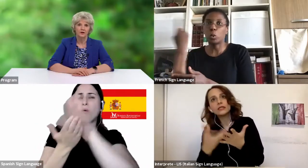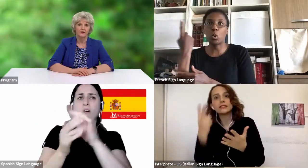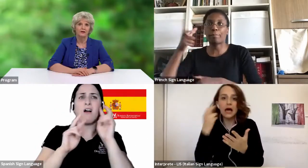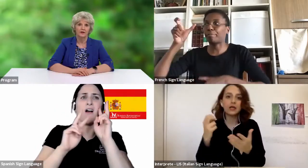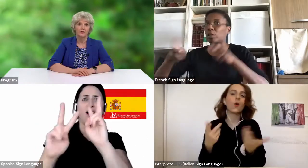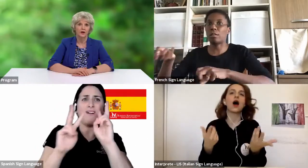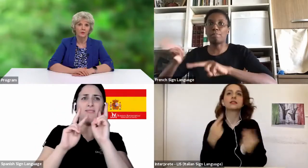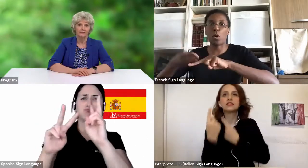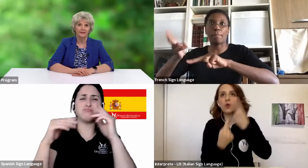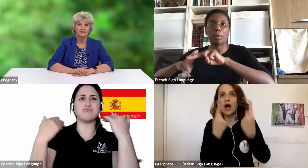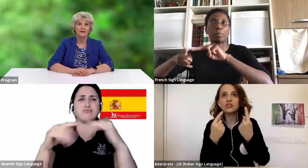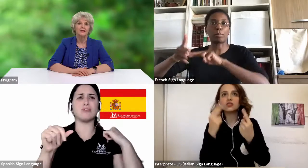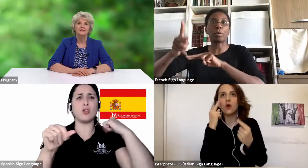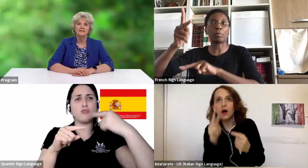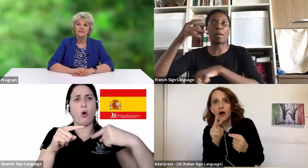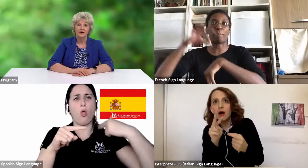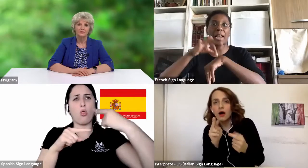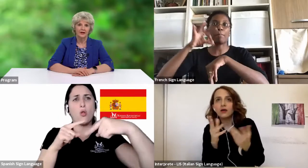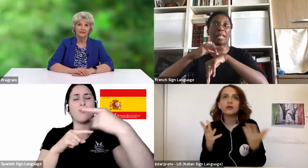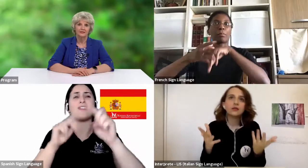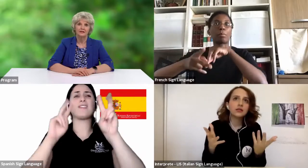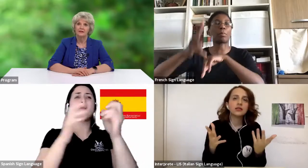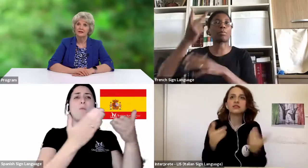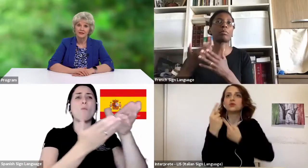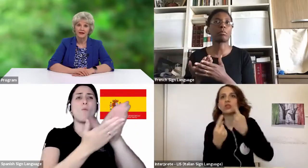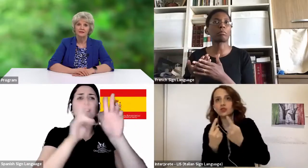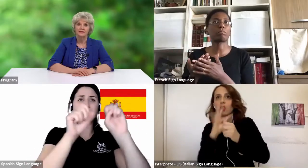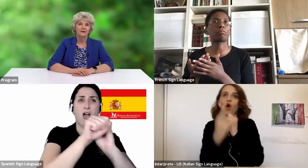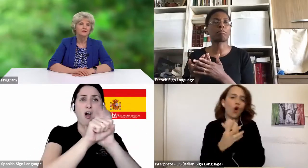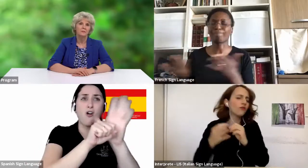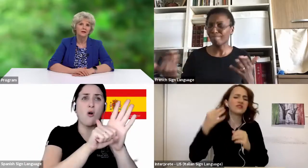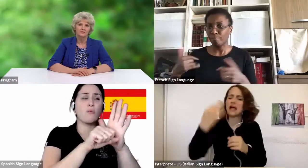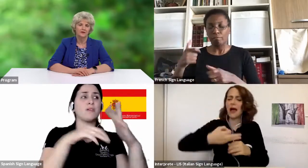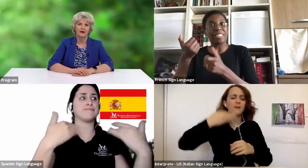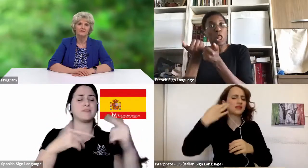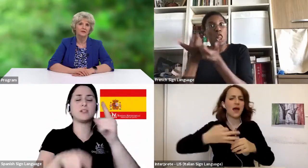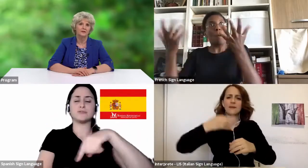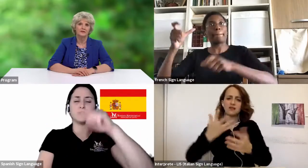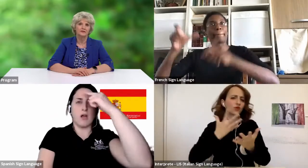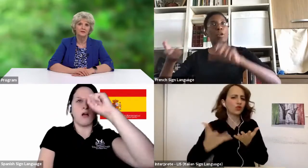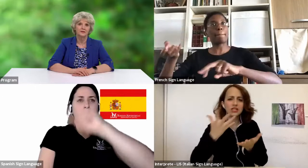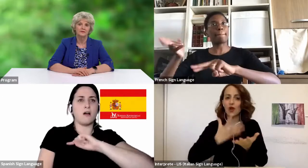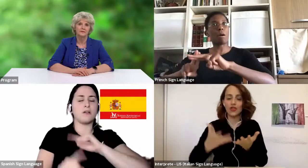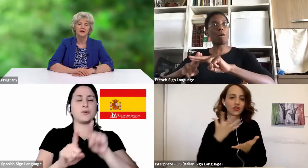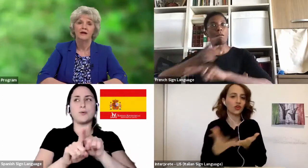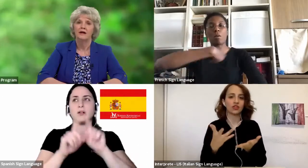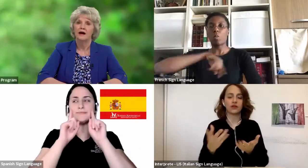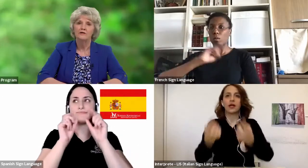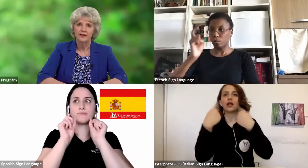forefront of our awareness, the sad reality that death is a part of our lives here on this earth.